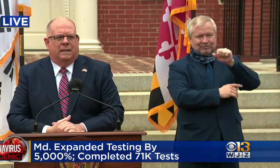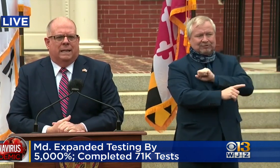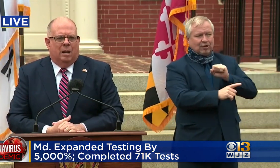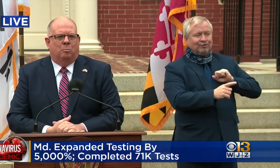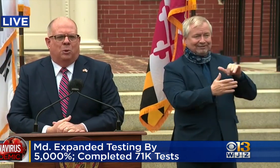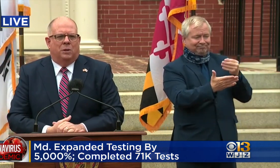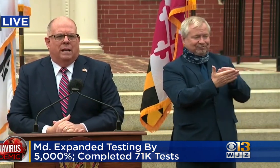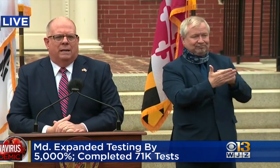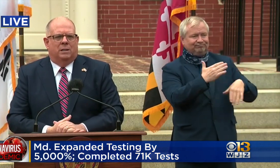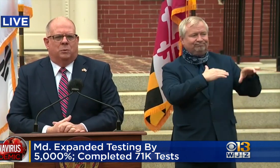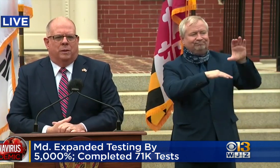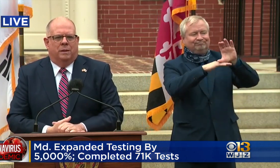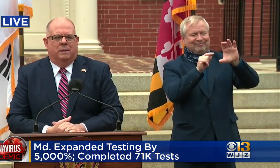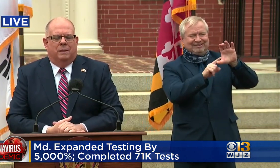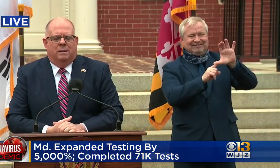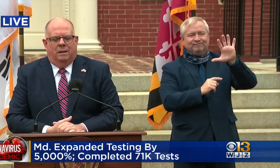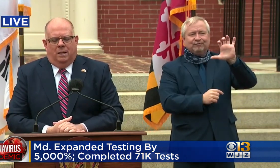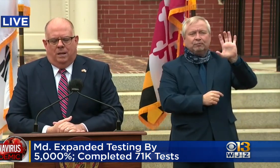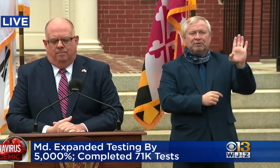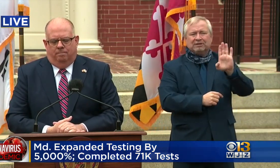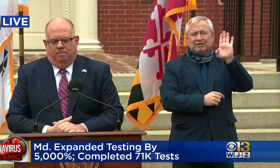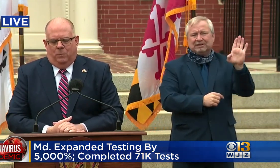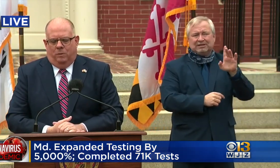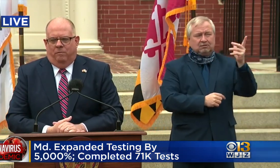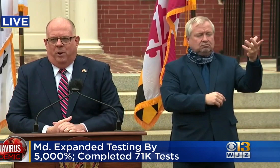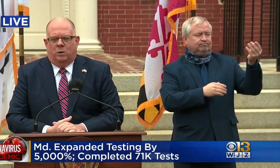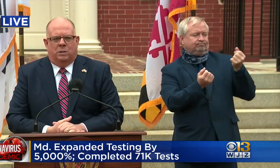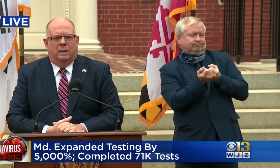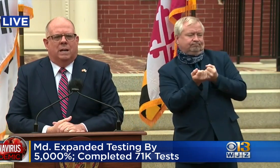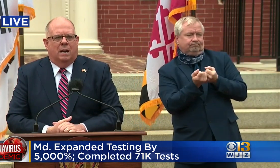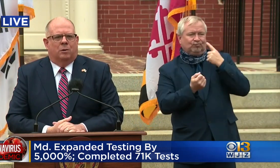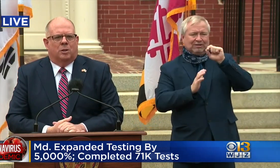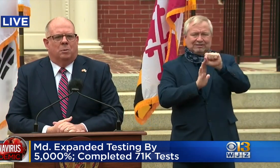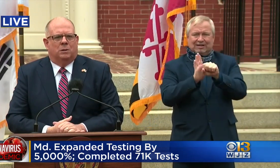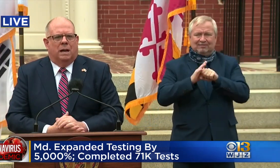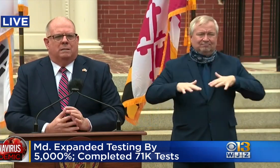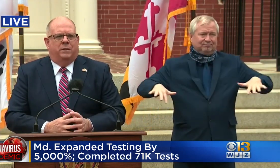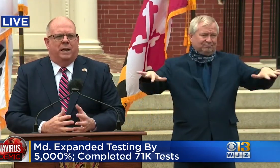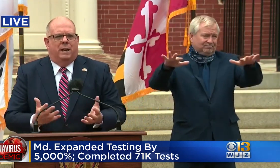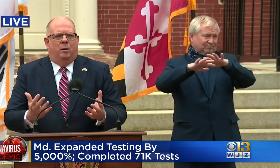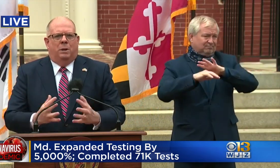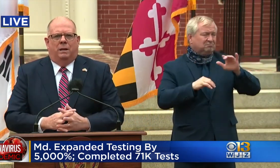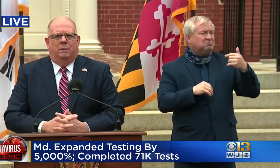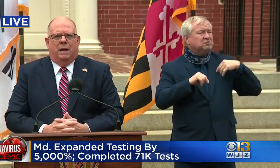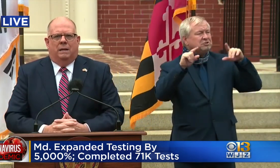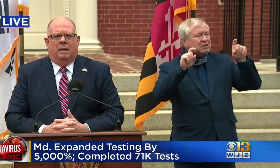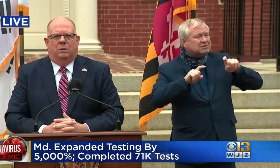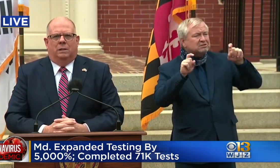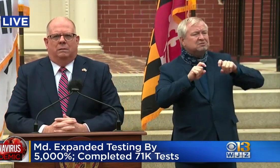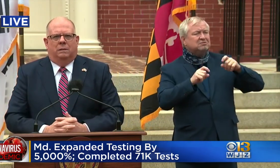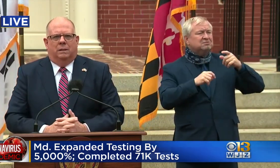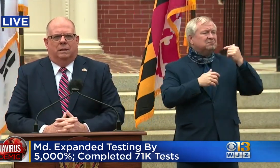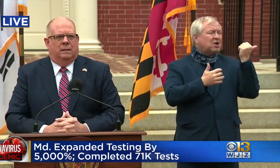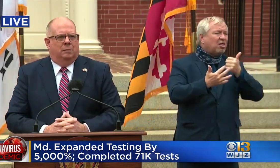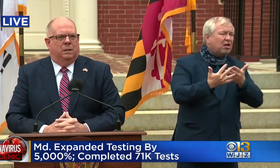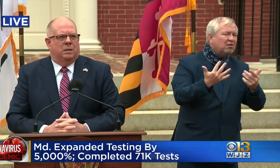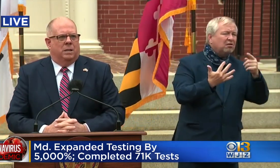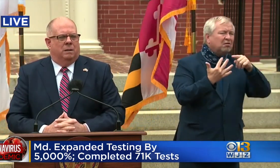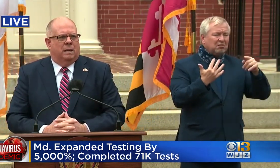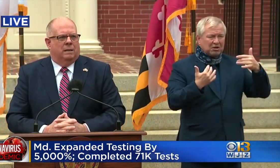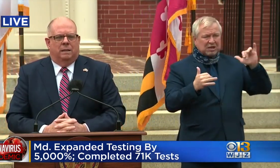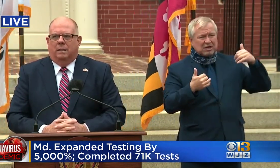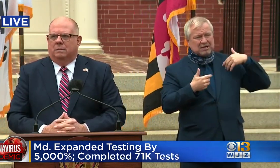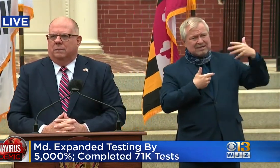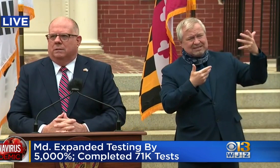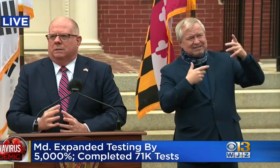testing and how important that is with, with folks in Congress on both sides of the aisle, but not, not really at liberty to